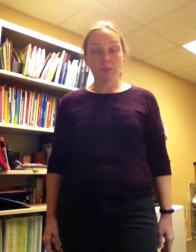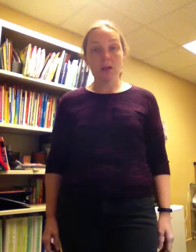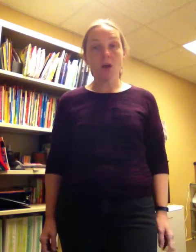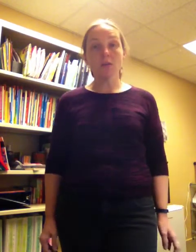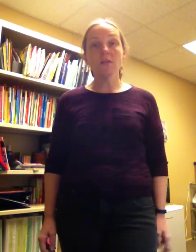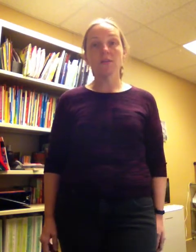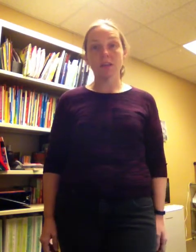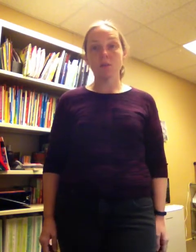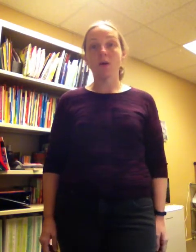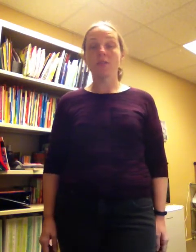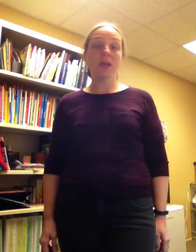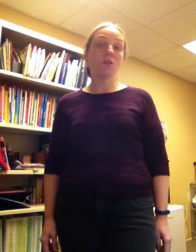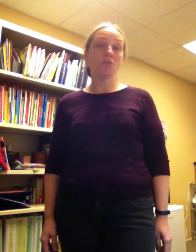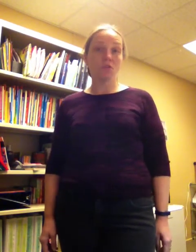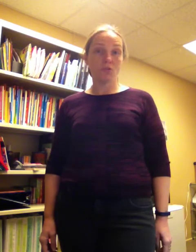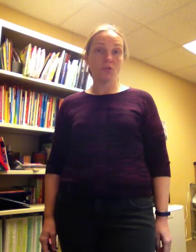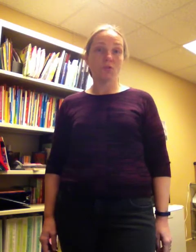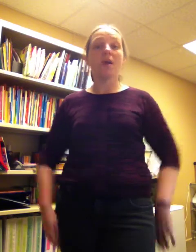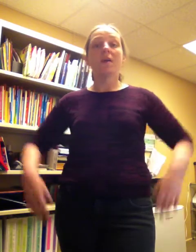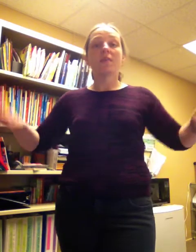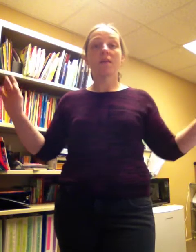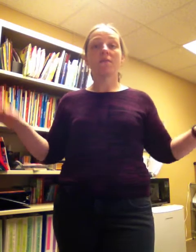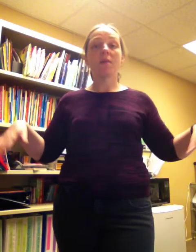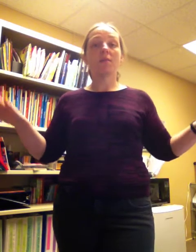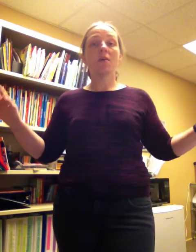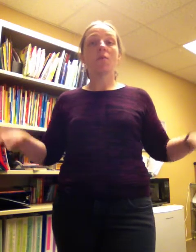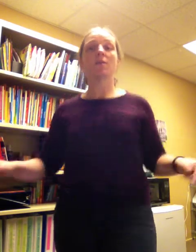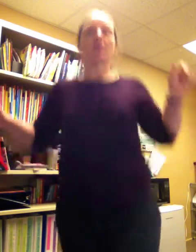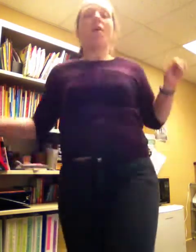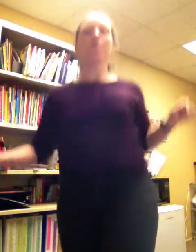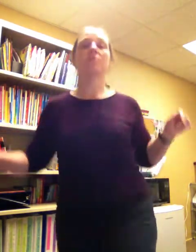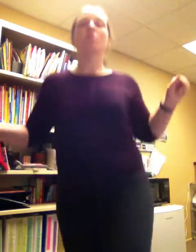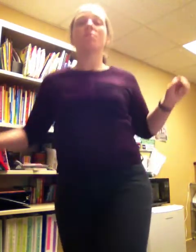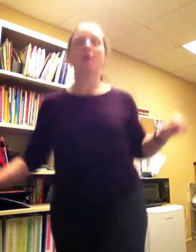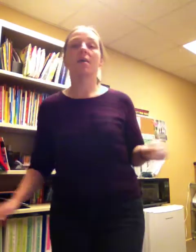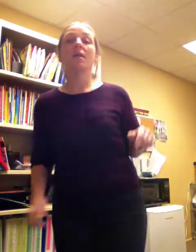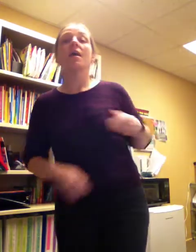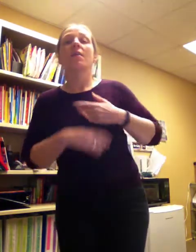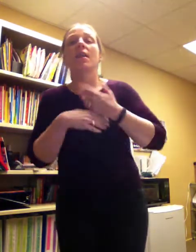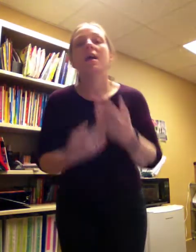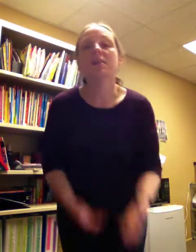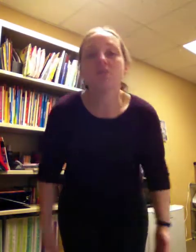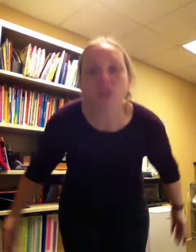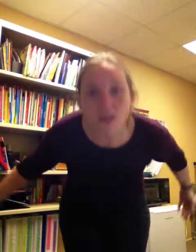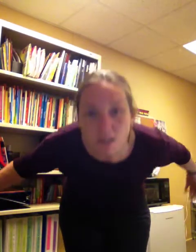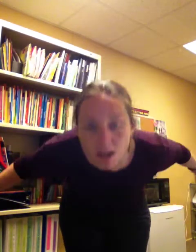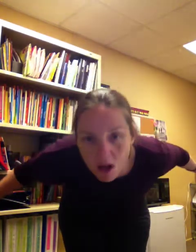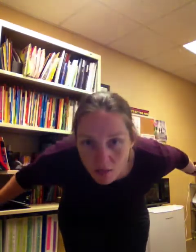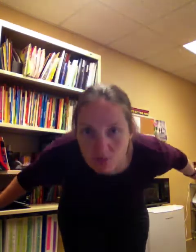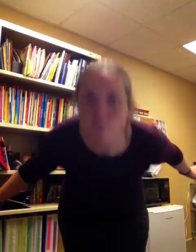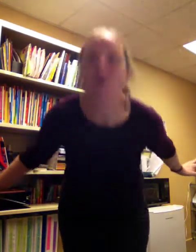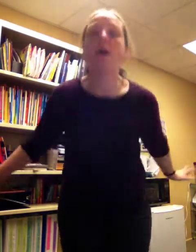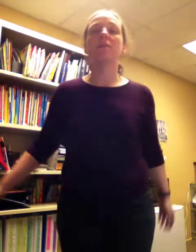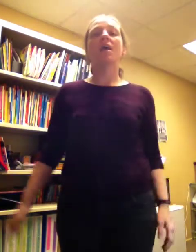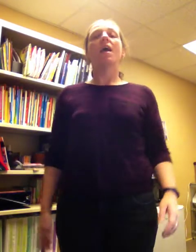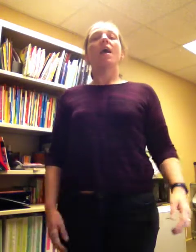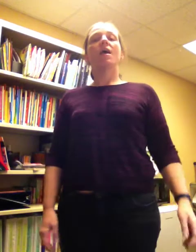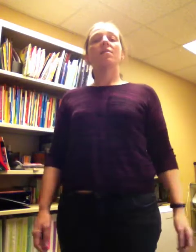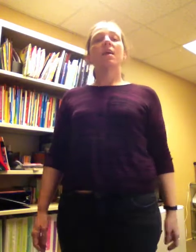along to see what they could do. They flapped their wings, they hopped around, they landed gently on the ground, and then